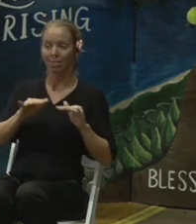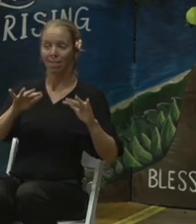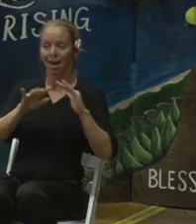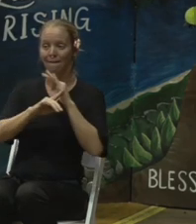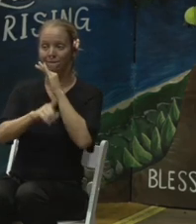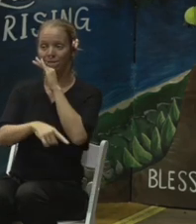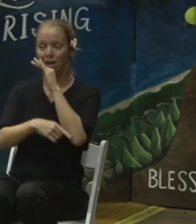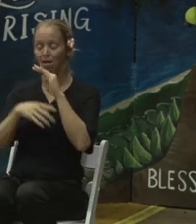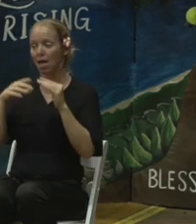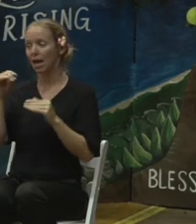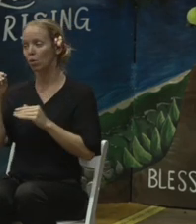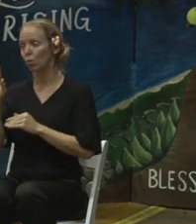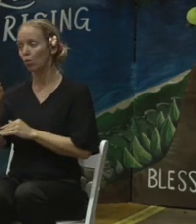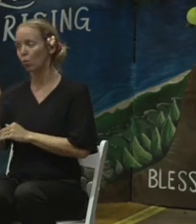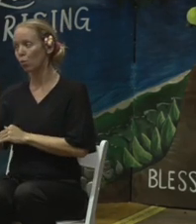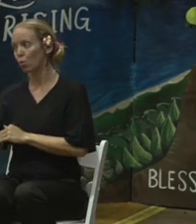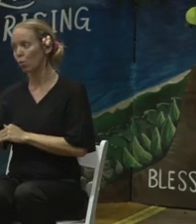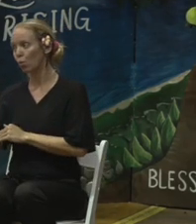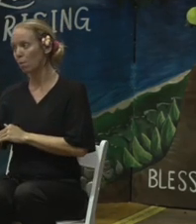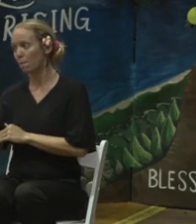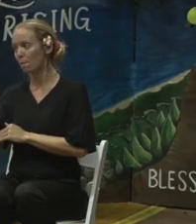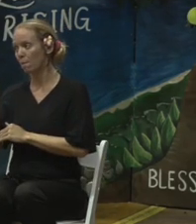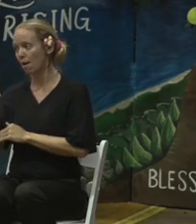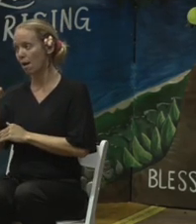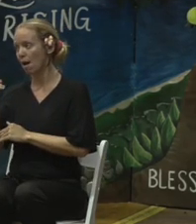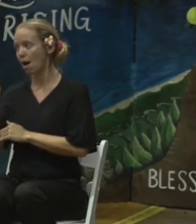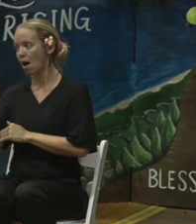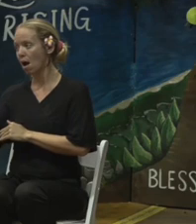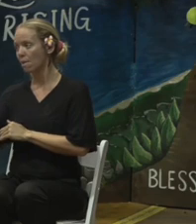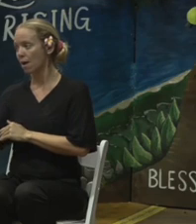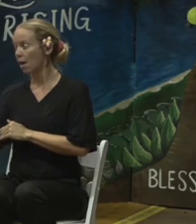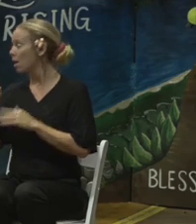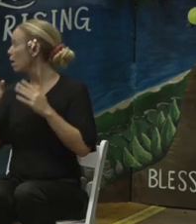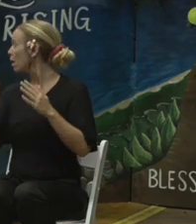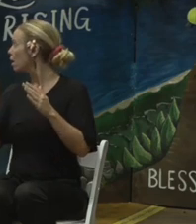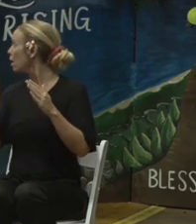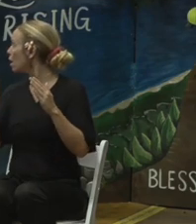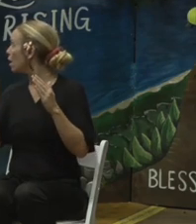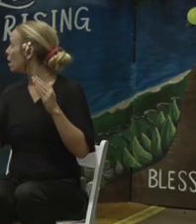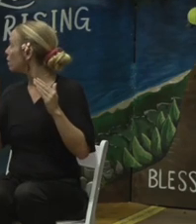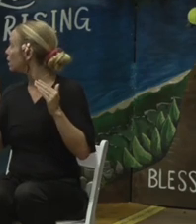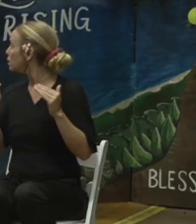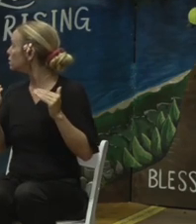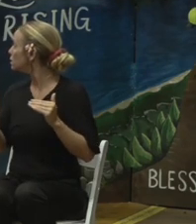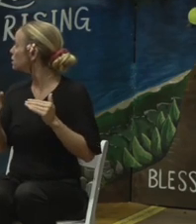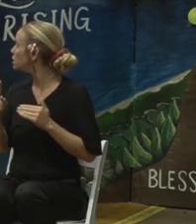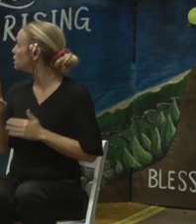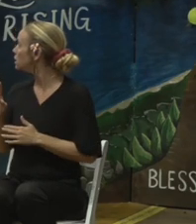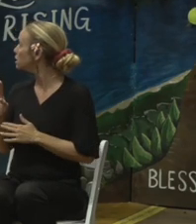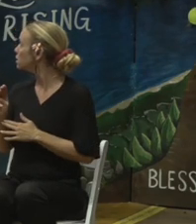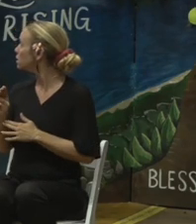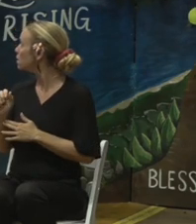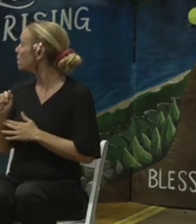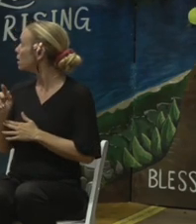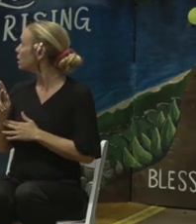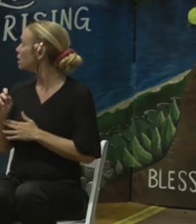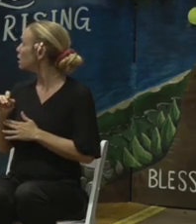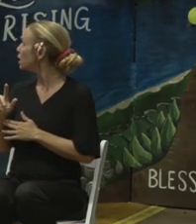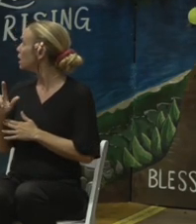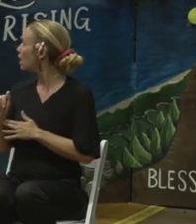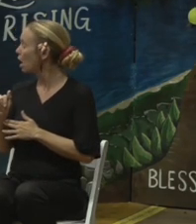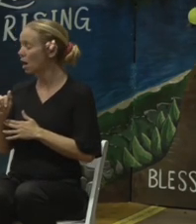Okumihame. And sixth was Makila Hui. With seven being Bishop